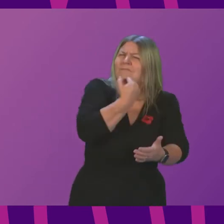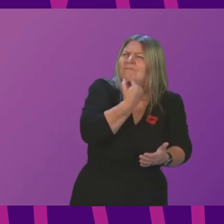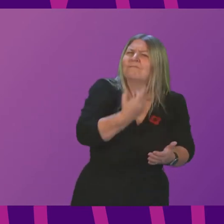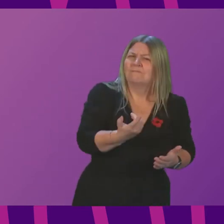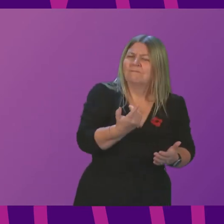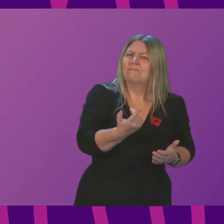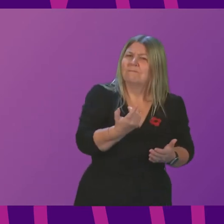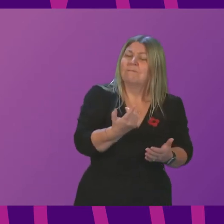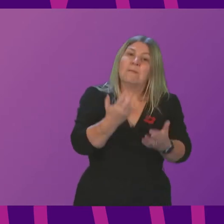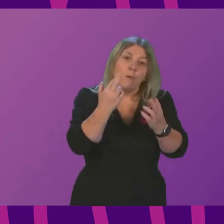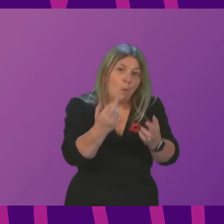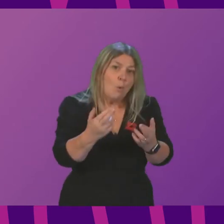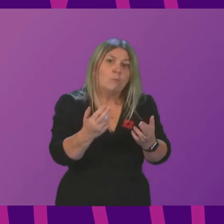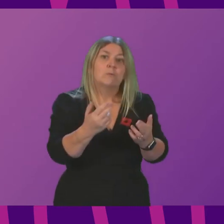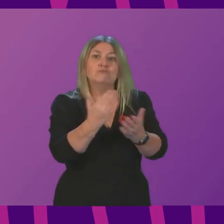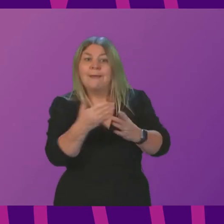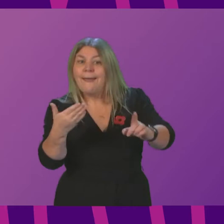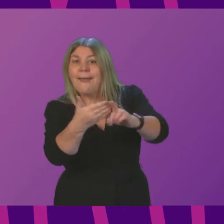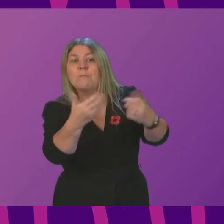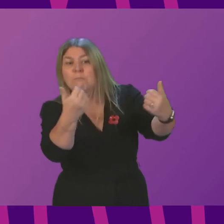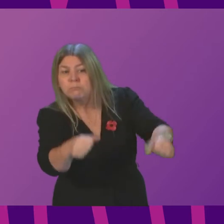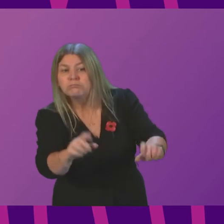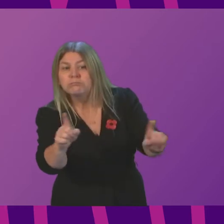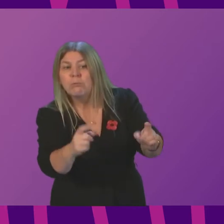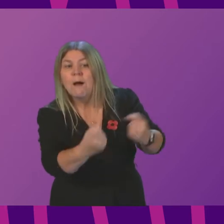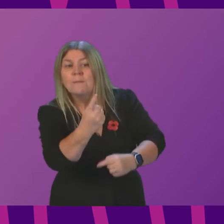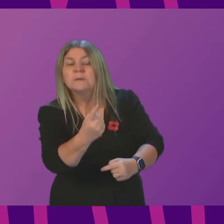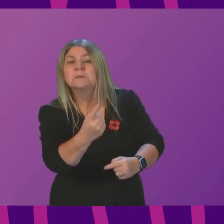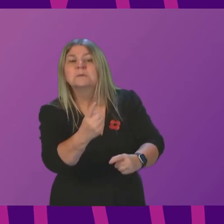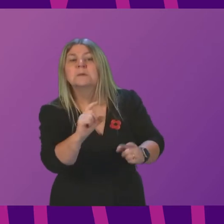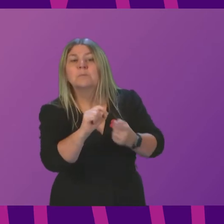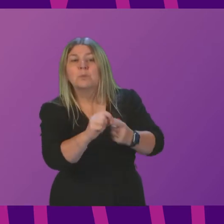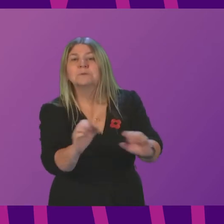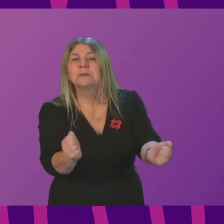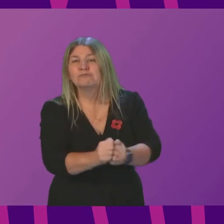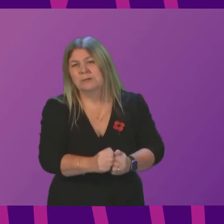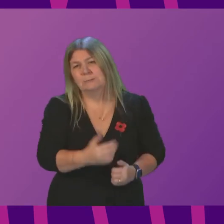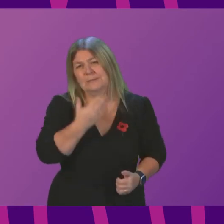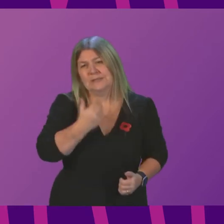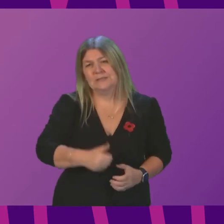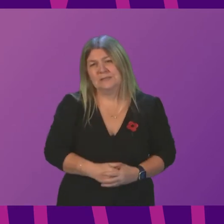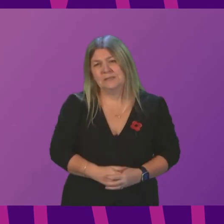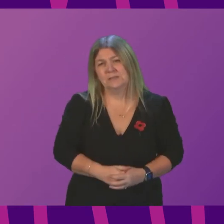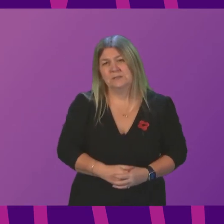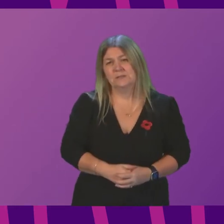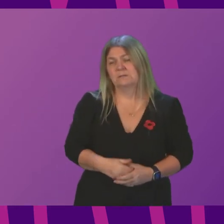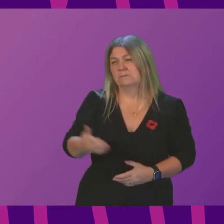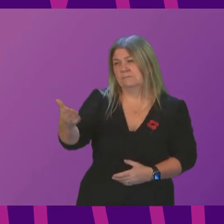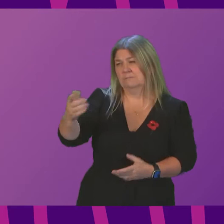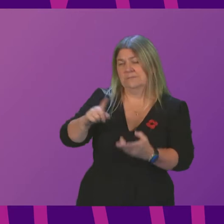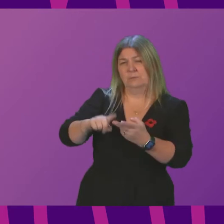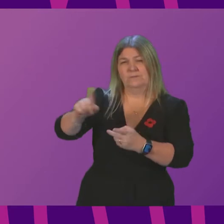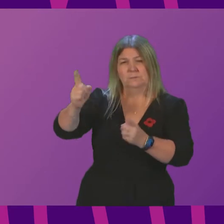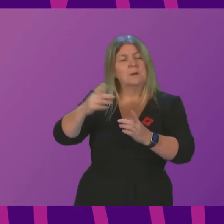when we can have some conclusions, and a proposal will be brought forward. Deputy First Minister. I am very happy to give Clare Baker the assurance